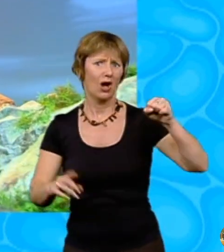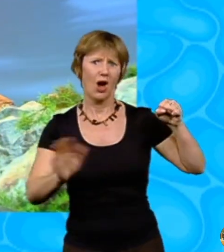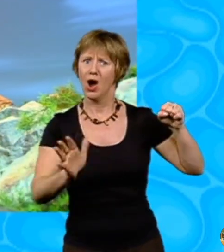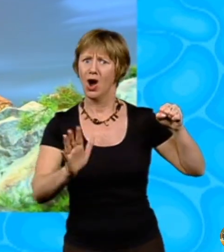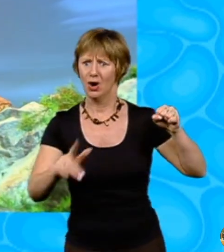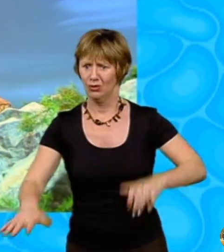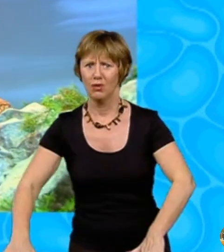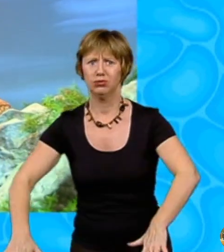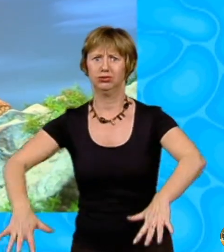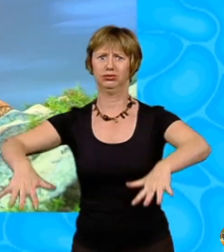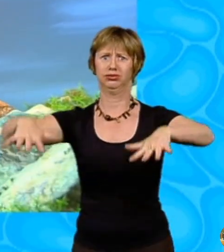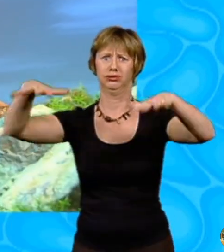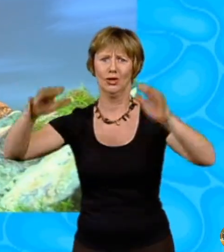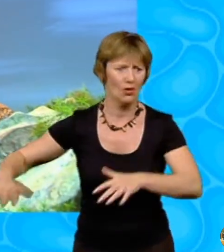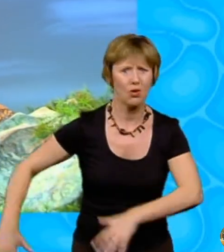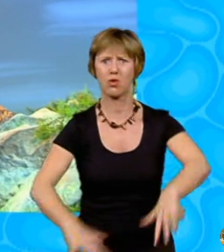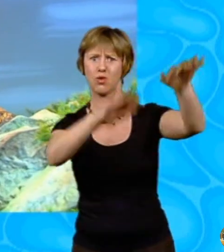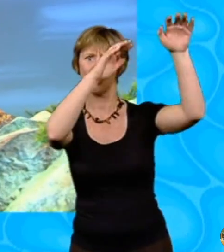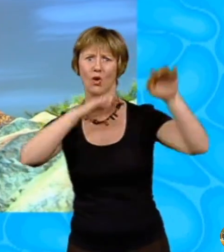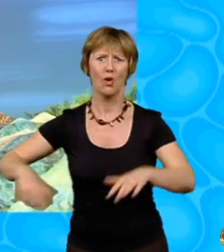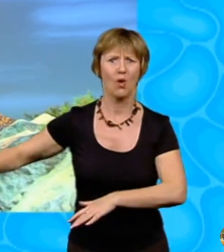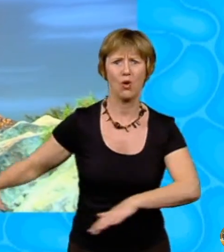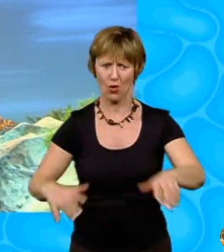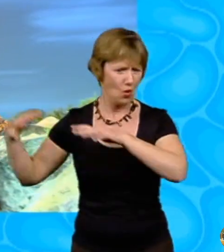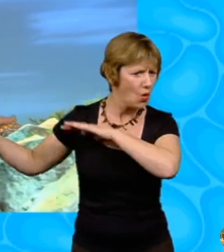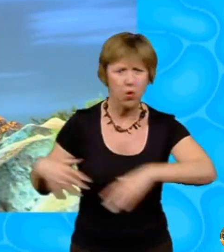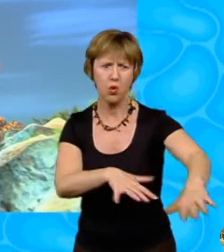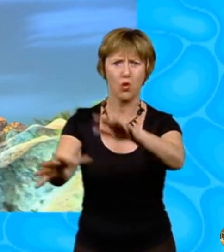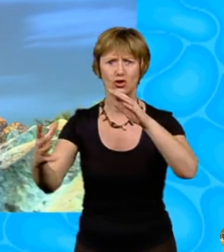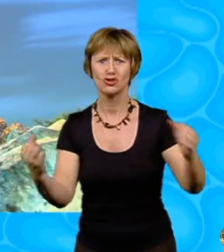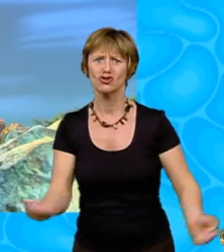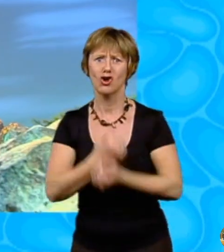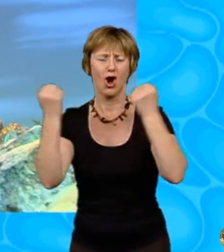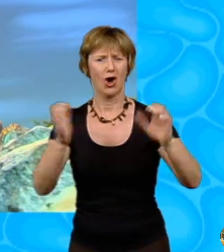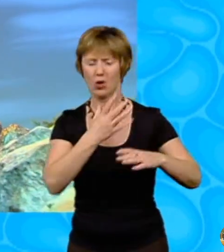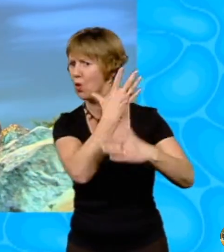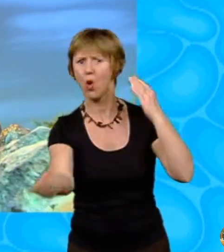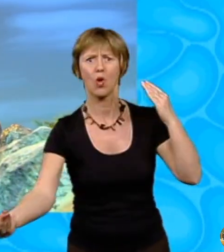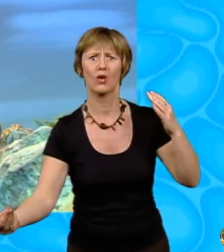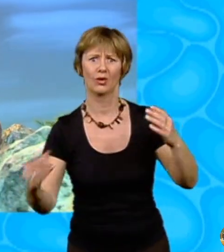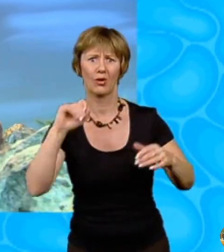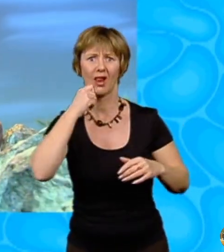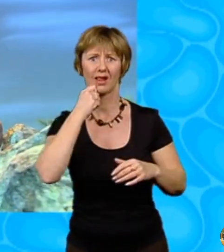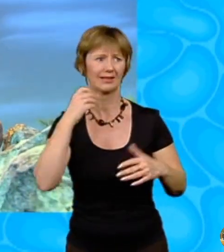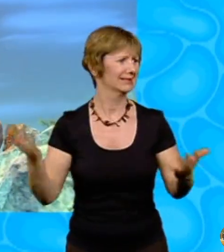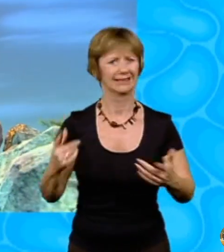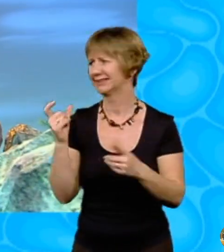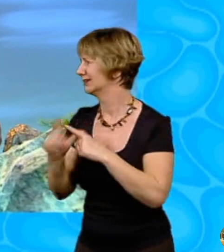tide is too fast and the current is too strong. You'd be swept away before you'd even reached her. Do something,